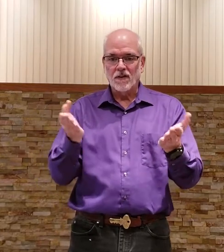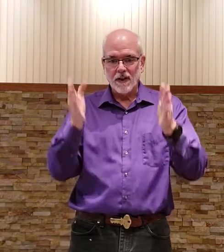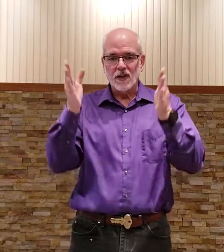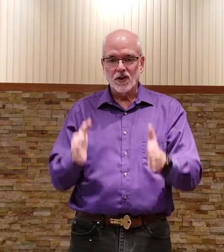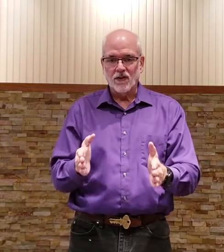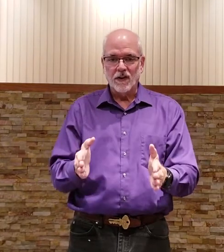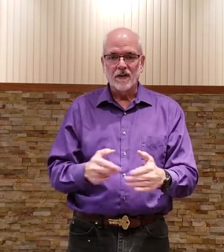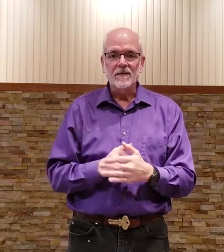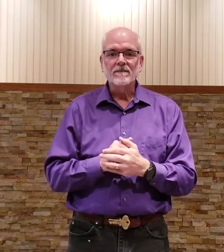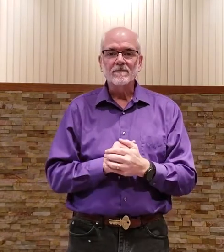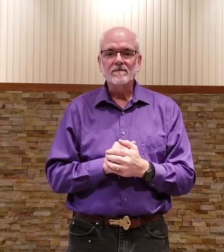this is servant